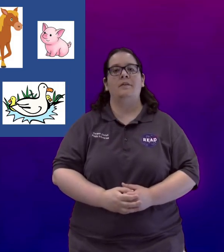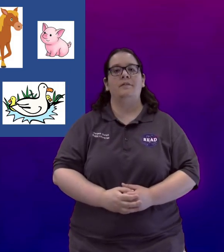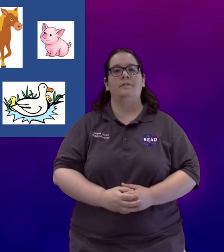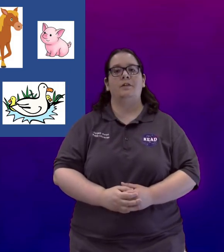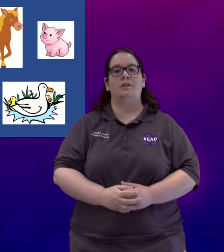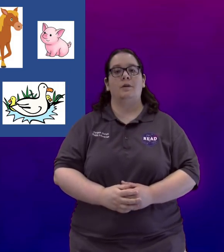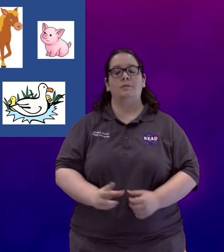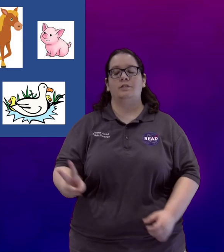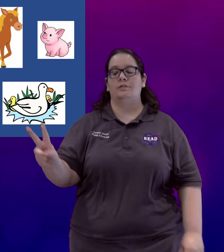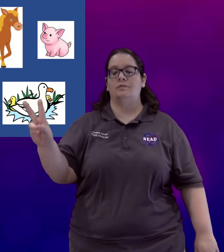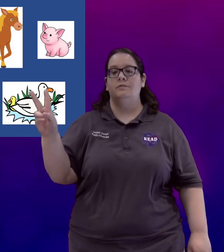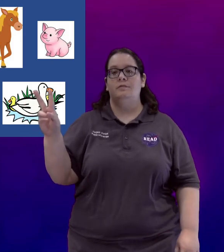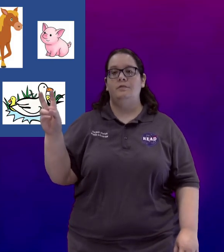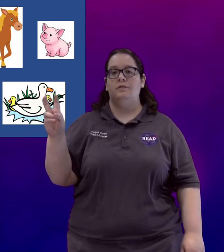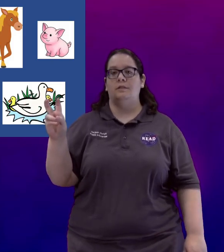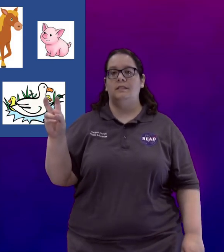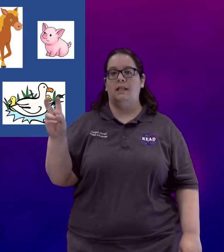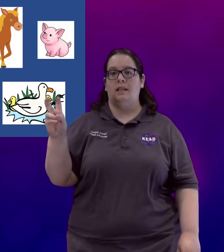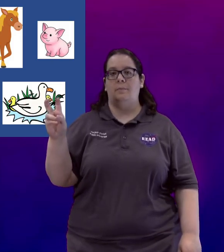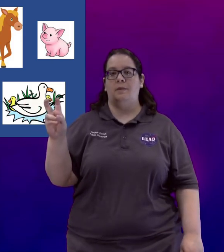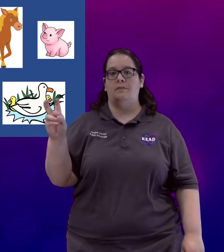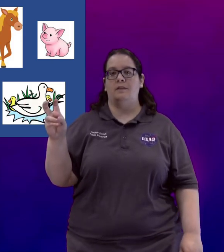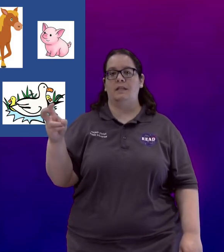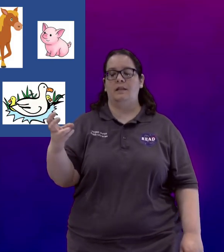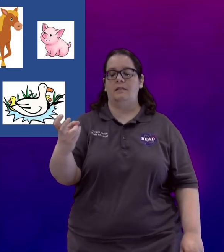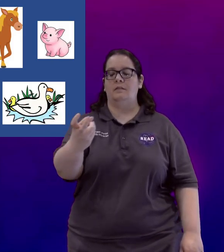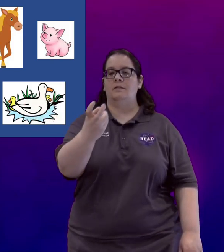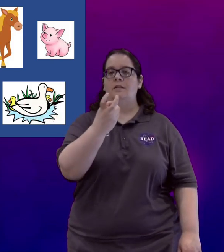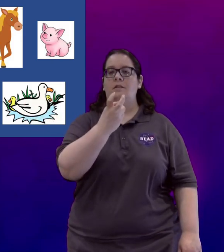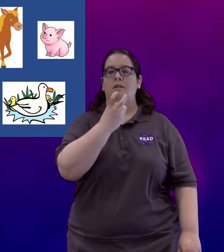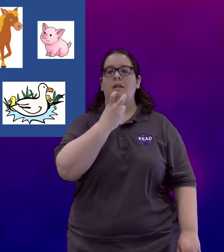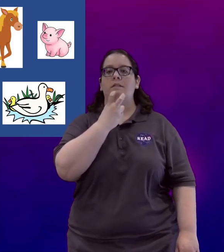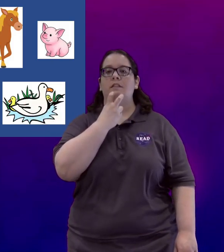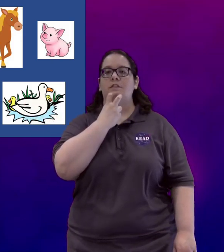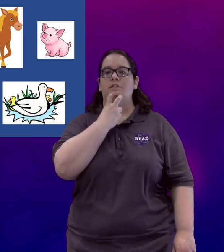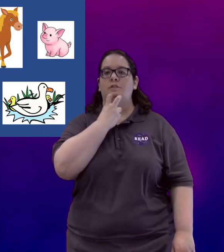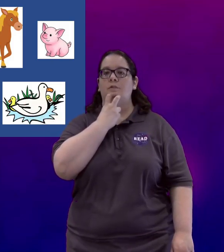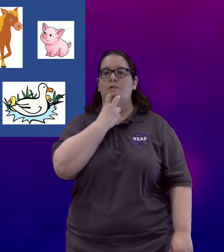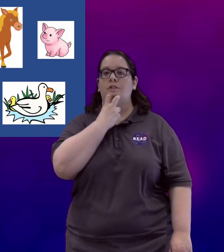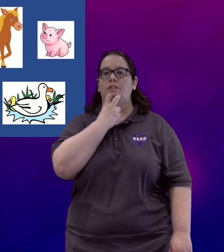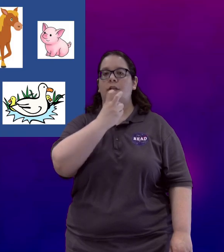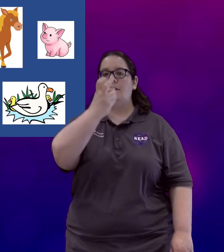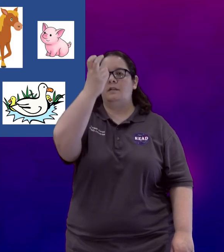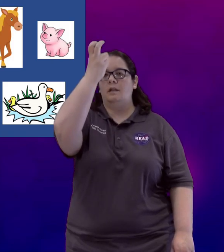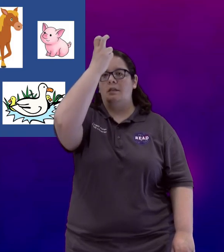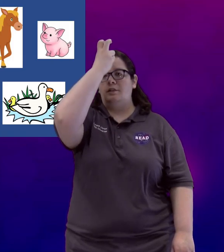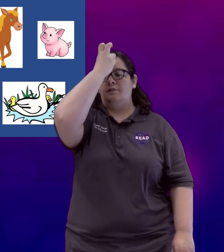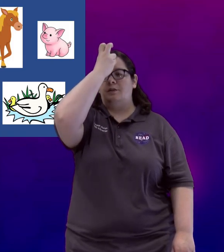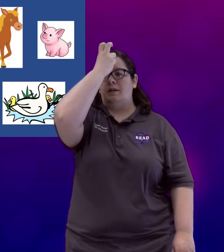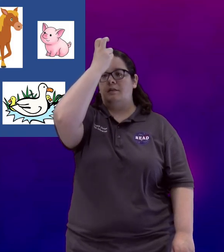For goat you're going to take that bent V again and touch it to your chin and then your forehead.